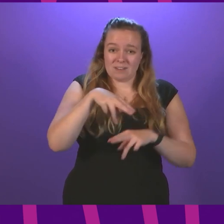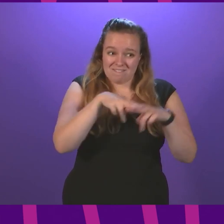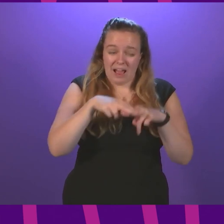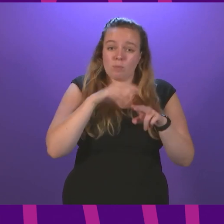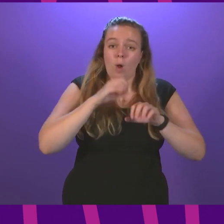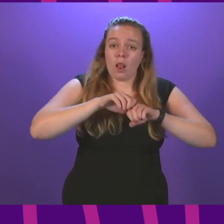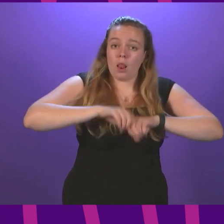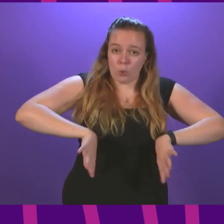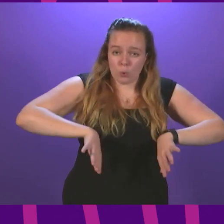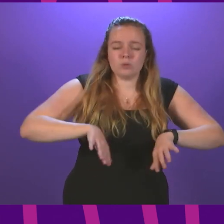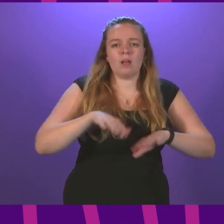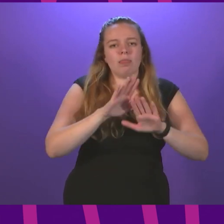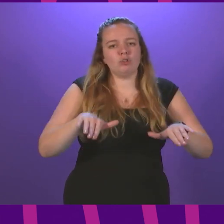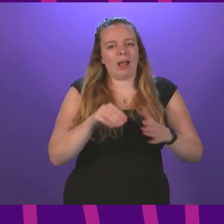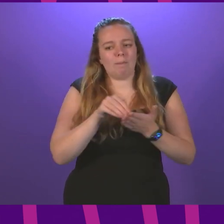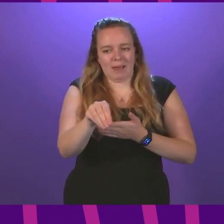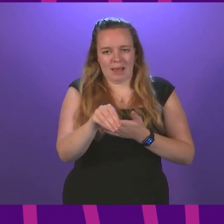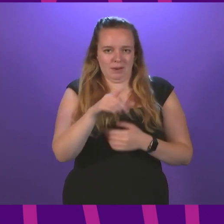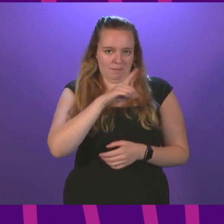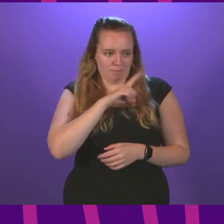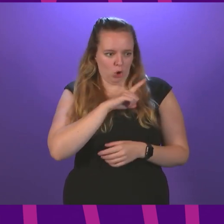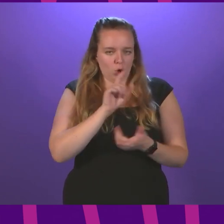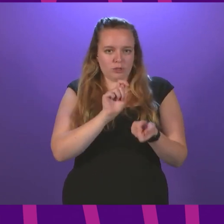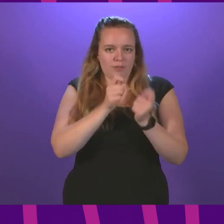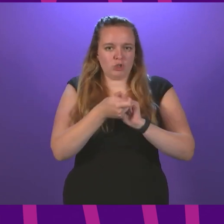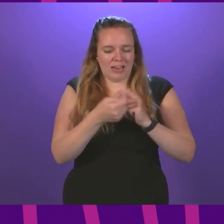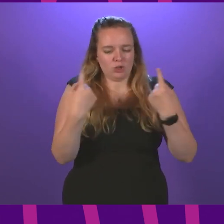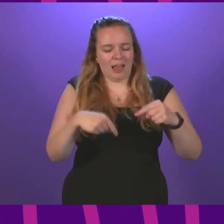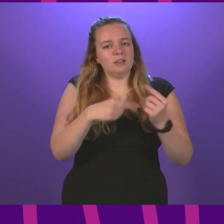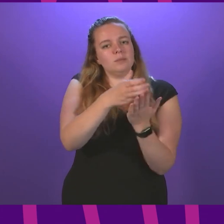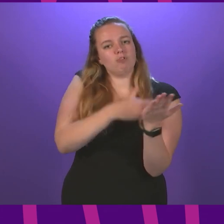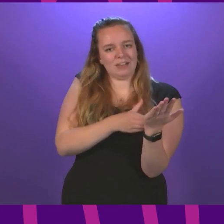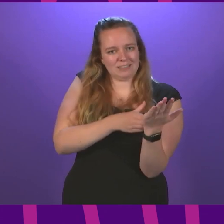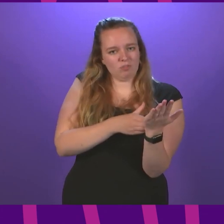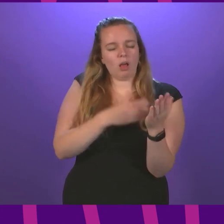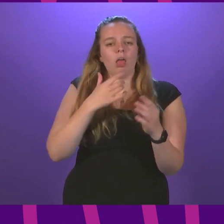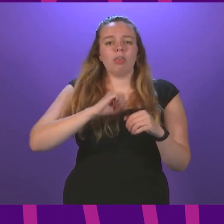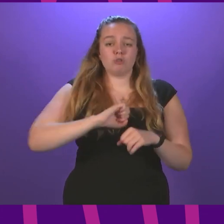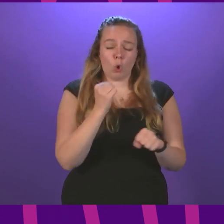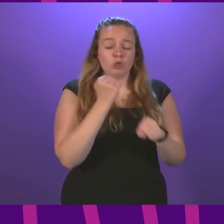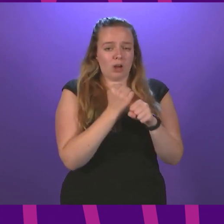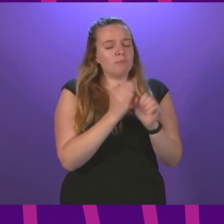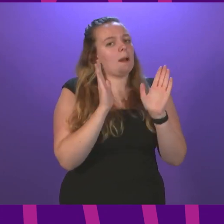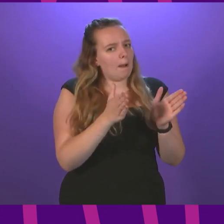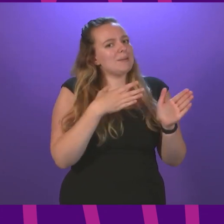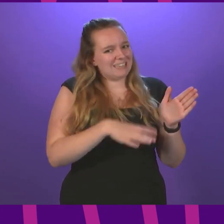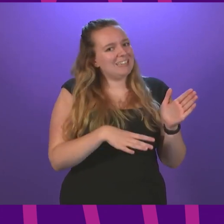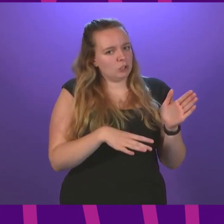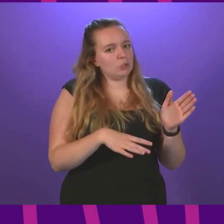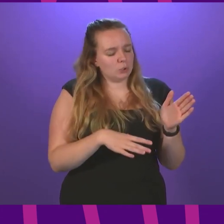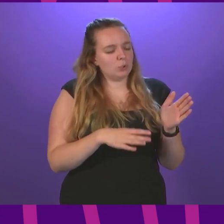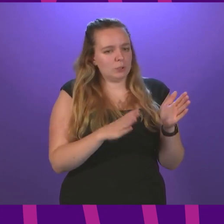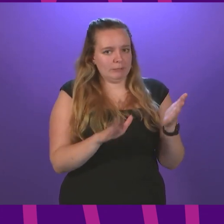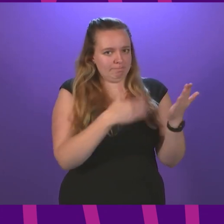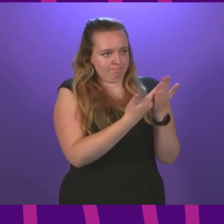lose out on the child payment as a result of the changing eligibility criteria, the Scottish Government does need to step up and make